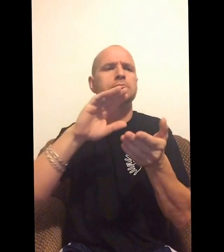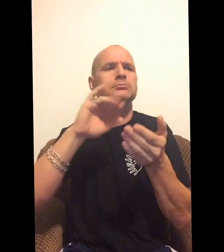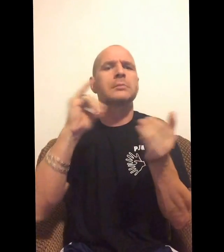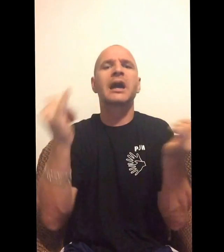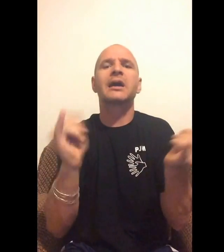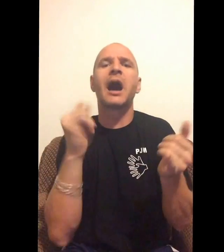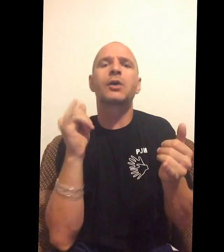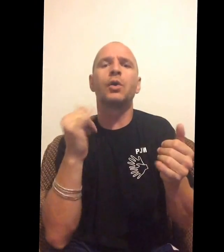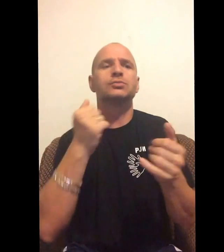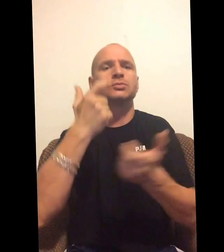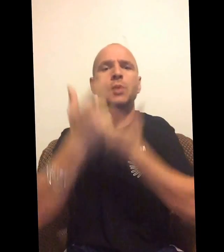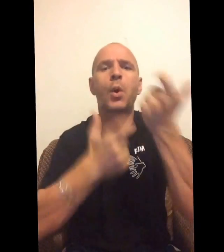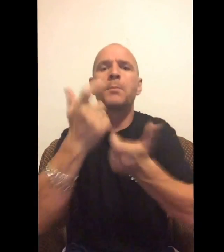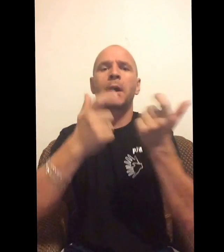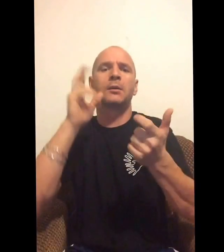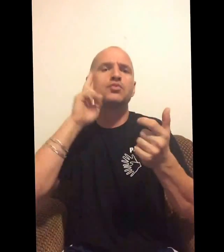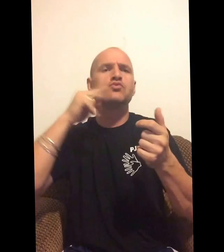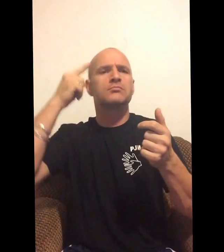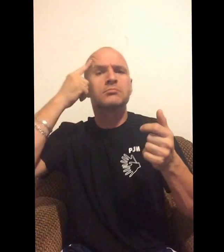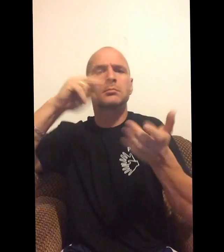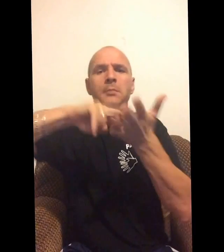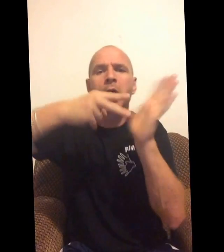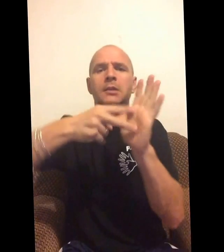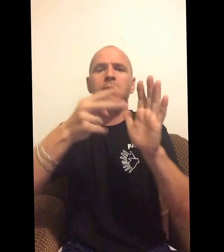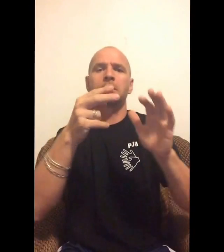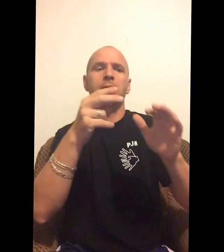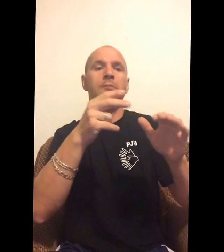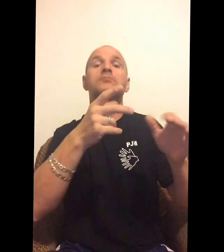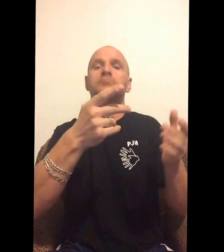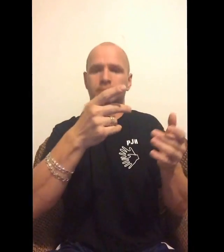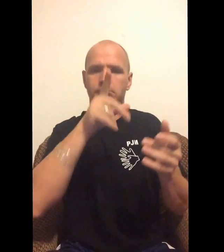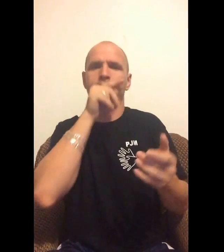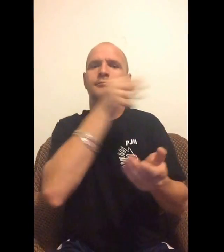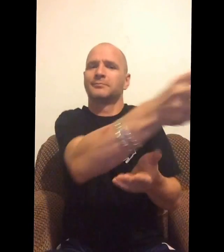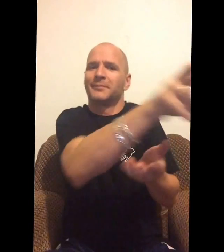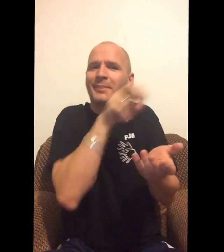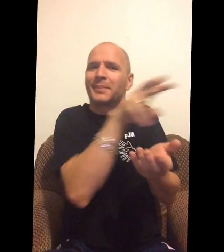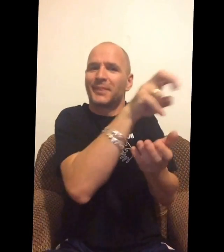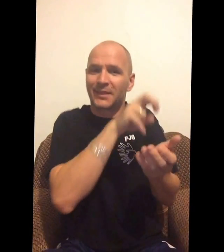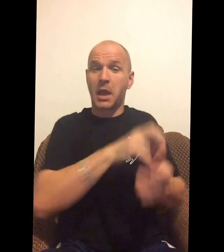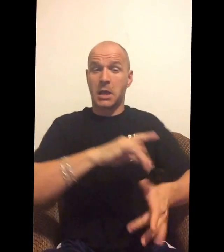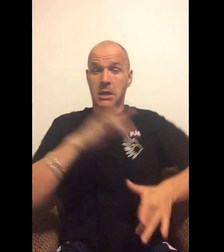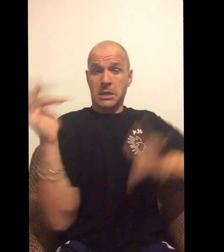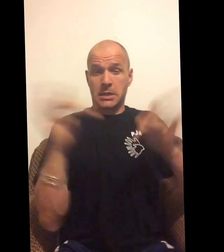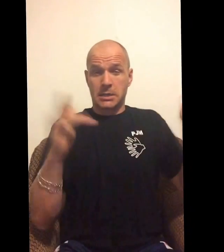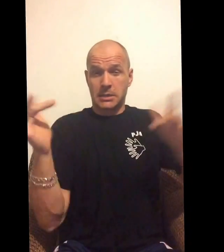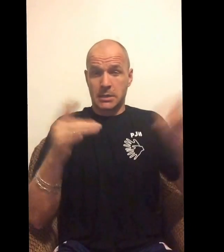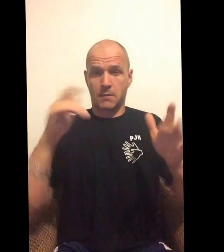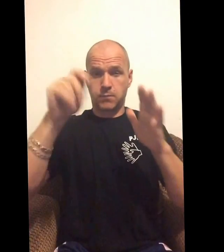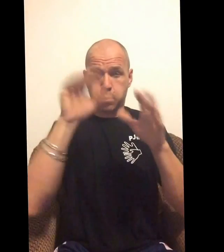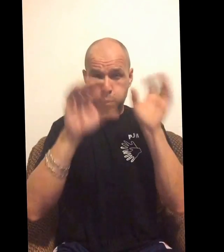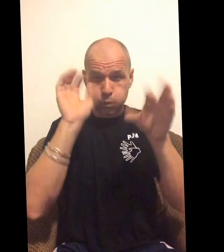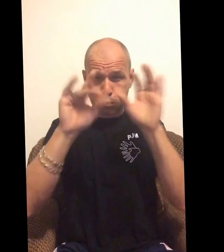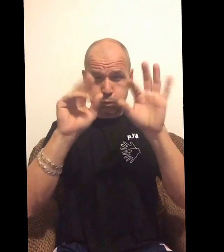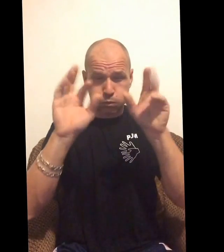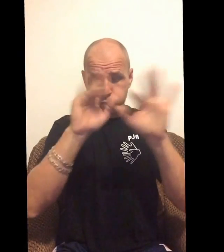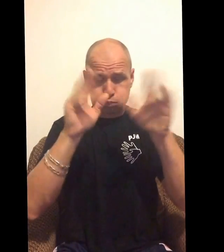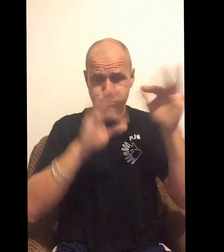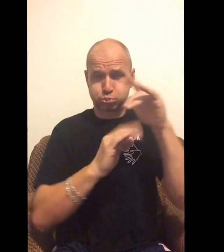I'm to it in I'm